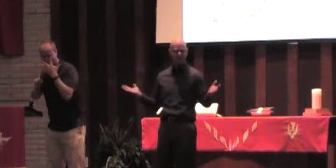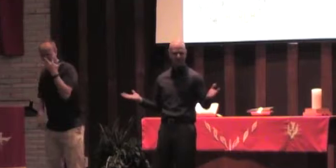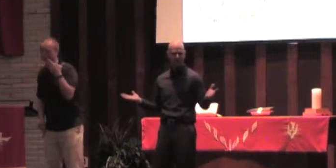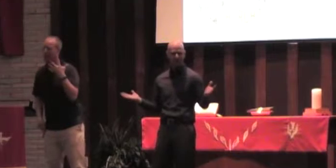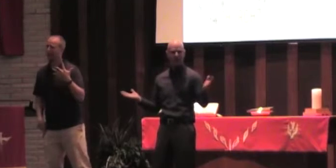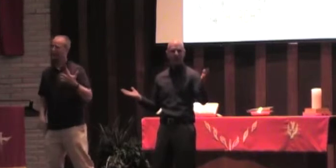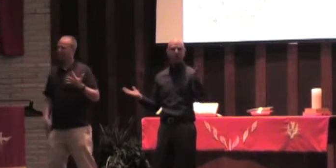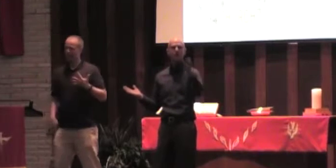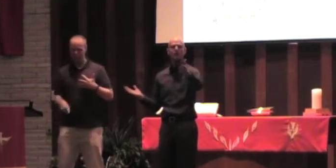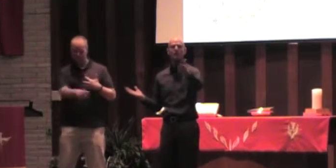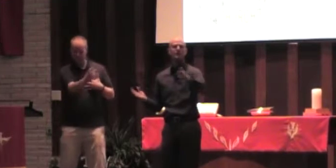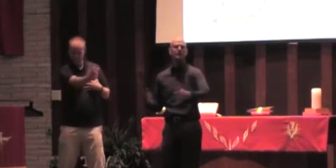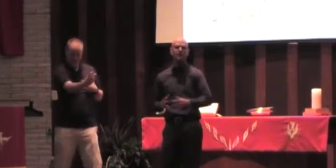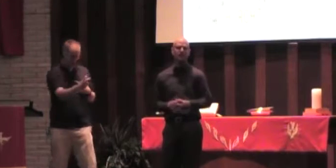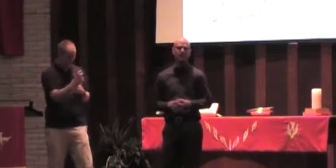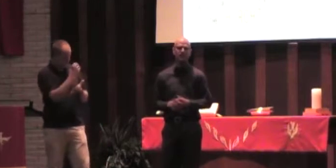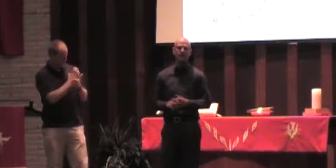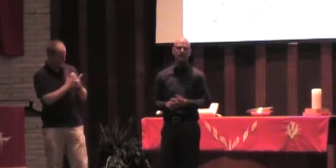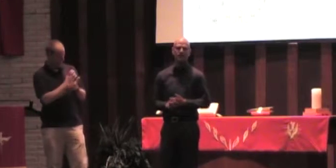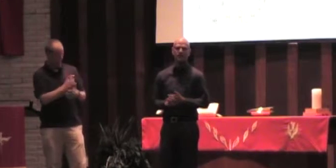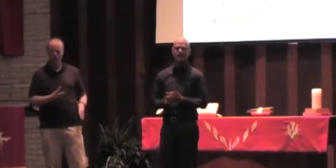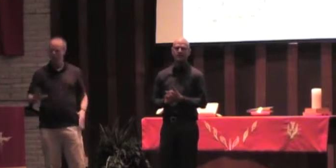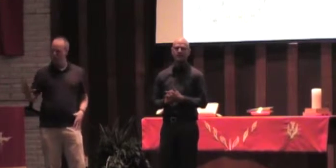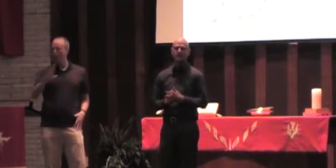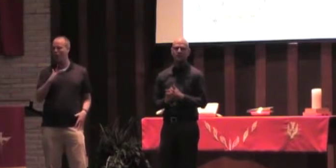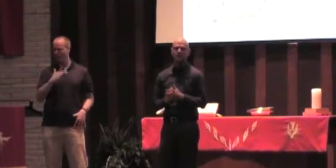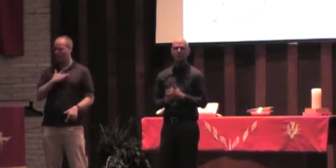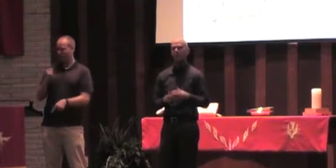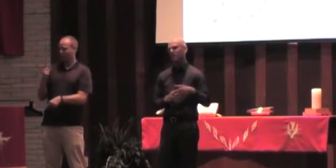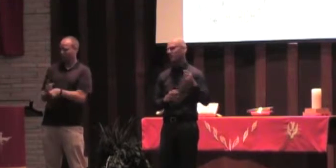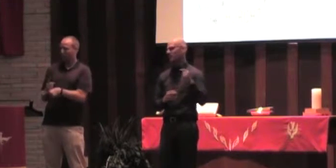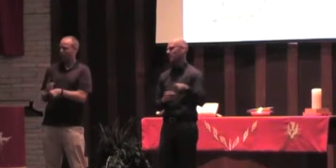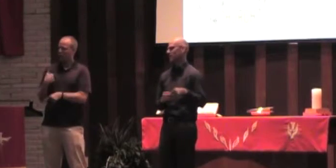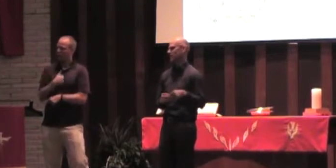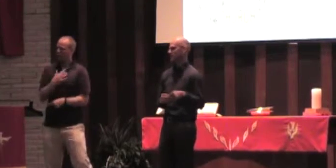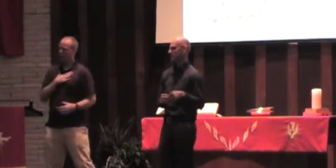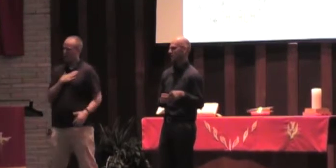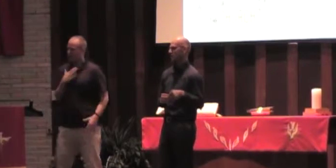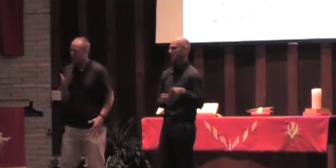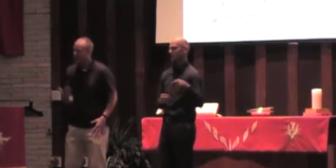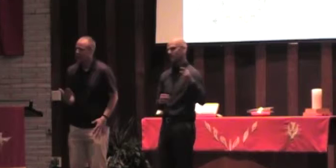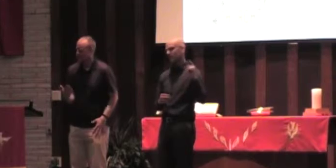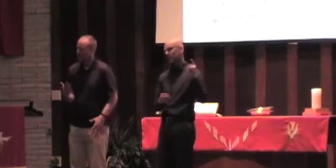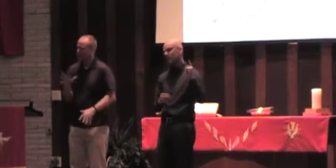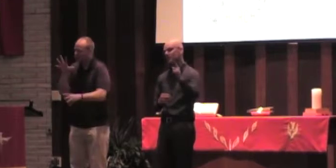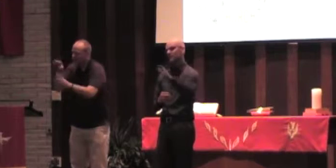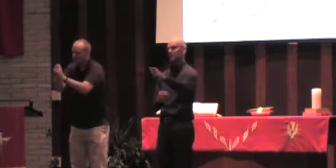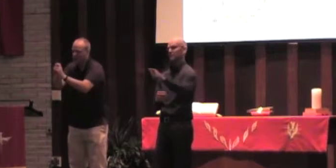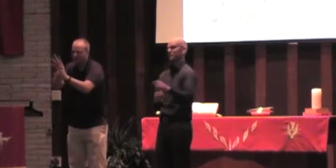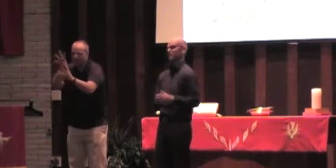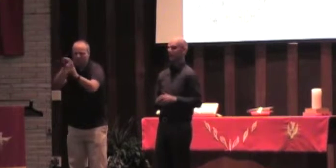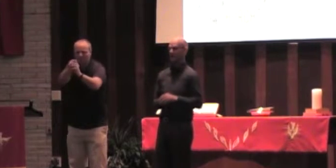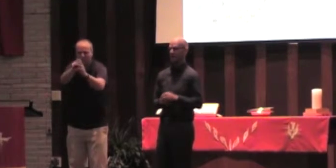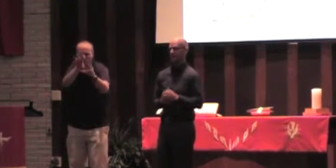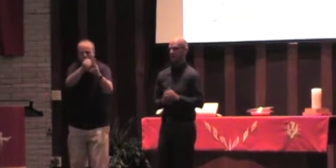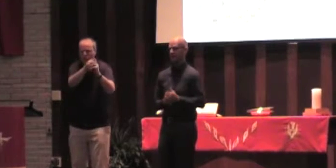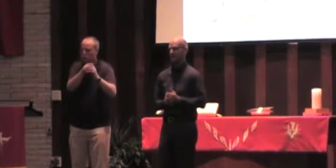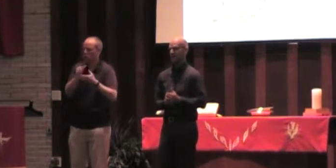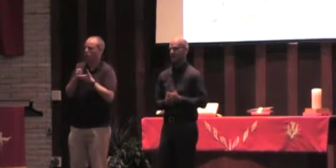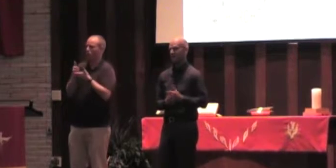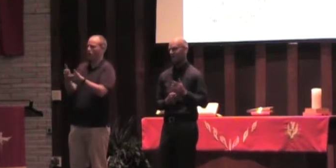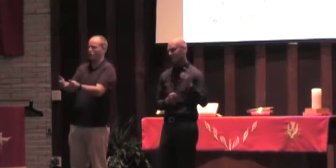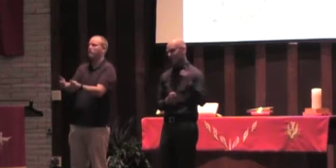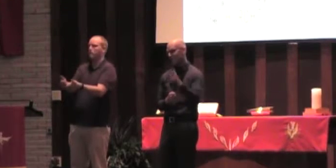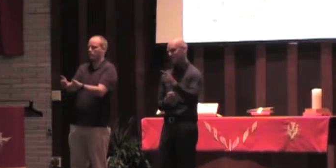awesome to sit here and to know that you have a heart to say, we want to be a part of some of those dragons